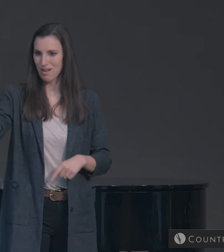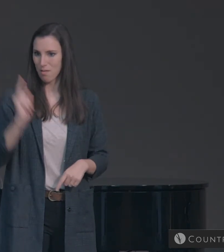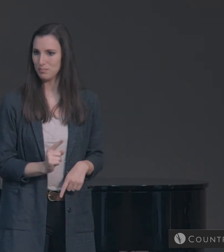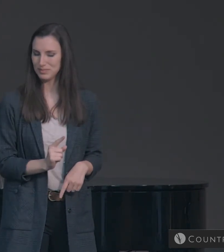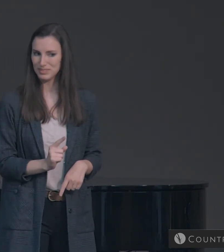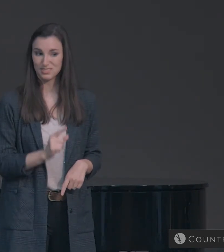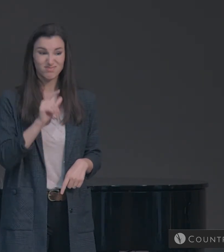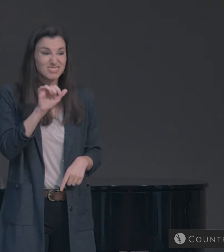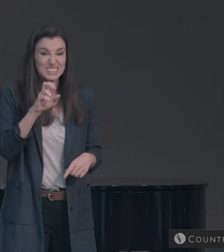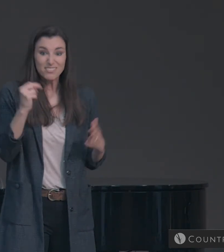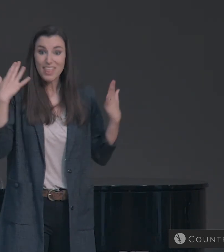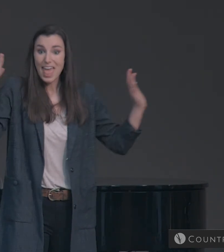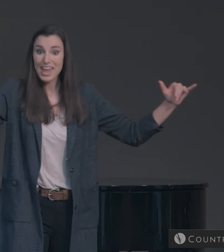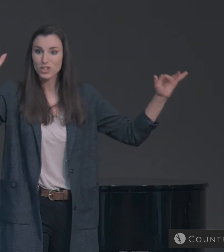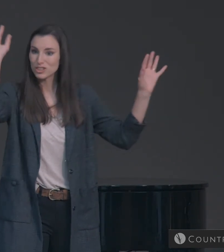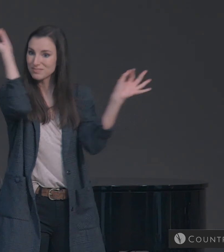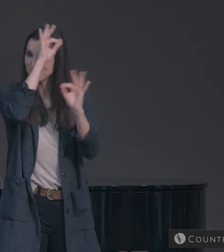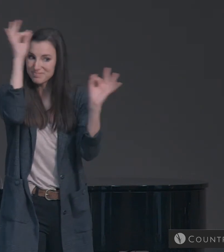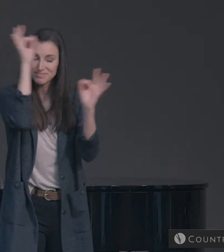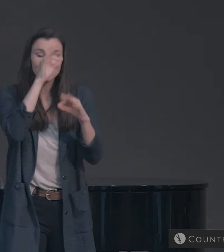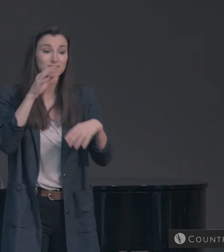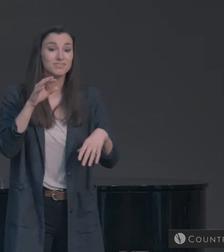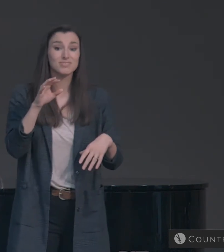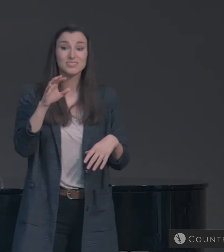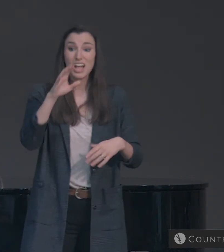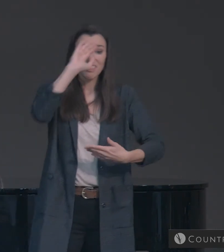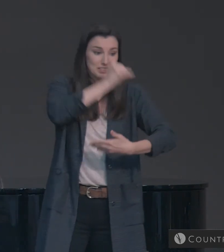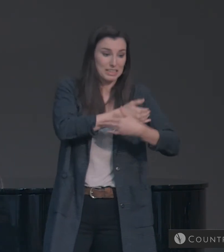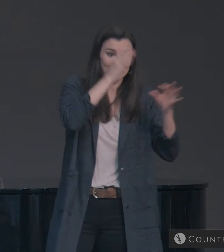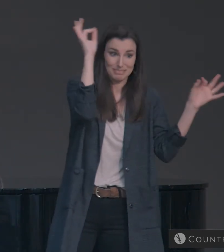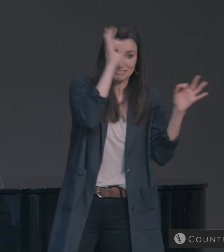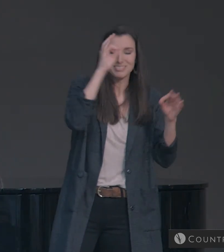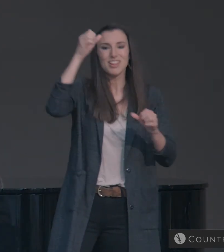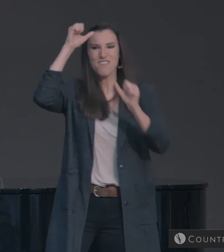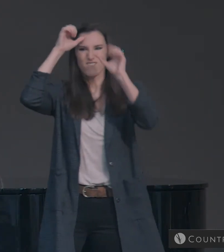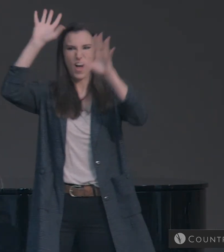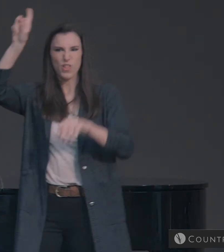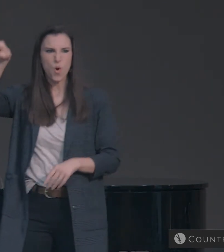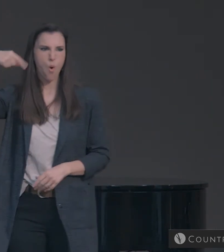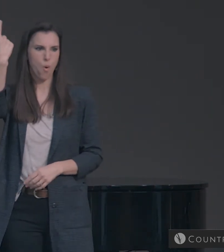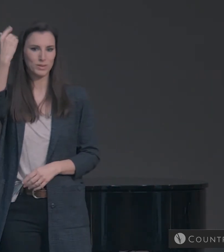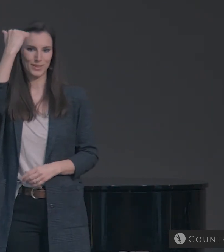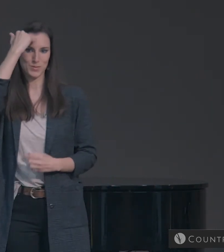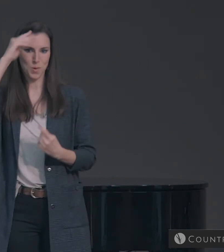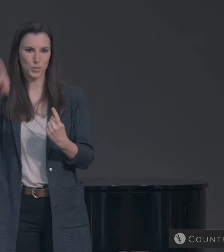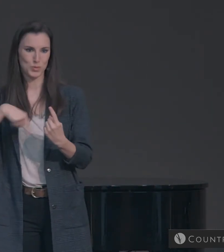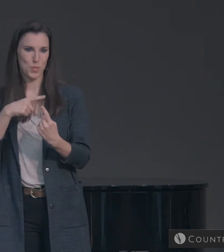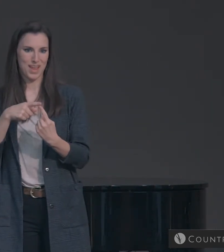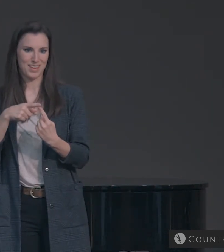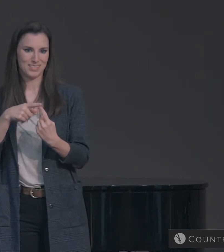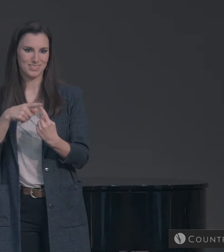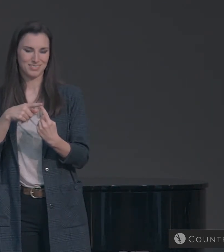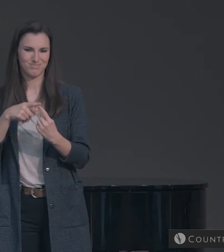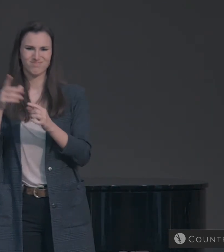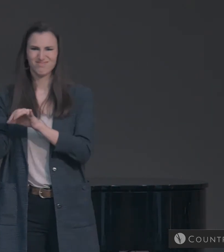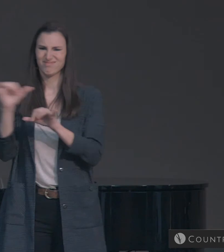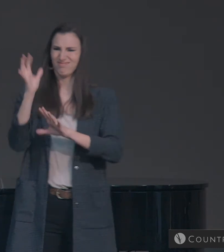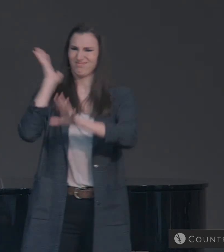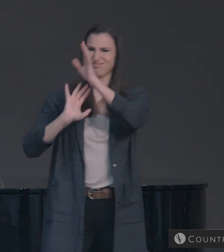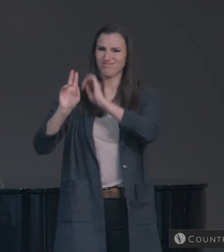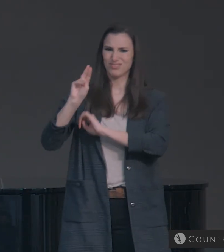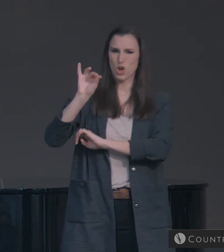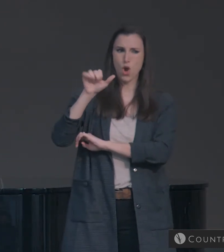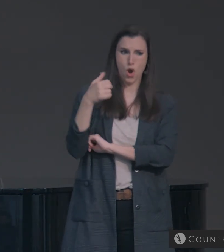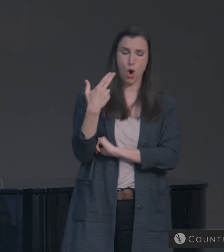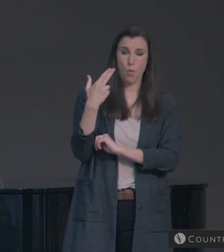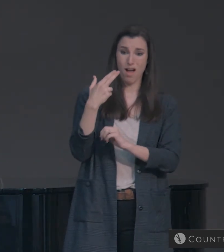Not even the angels of heaven, nor the Son, but the Father only. For as it were in the days of Noah, so will